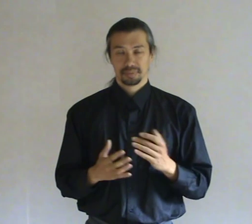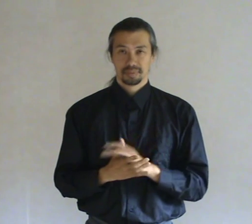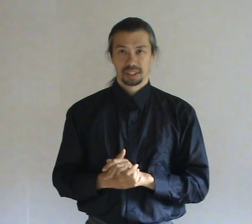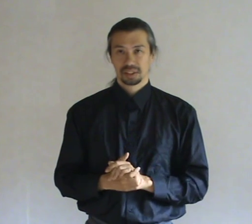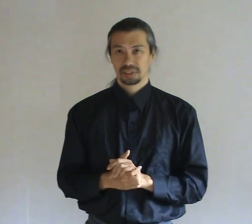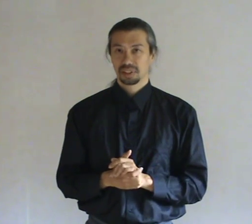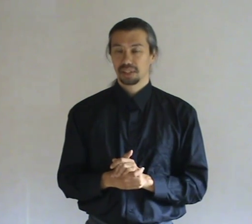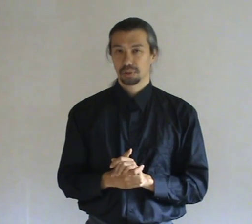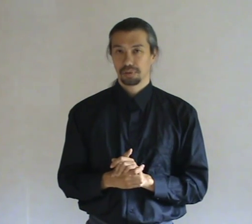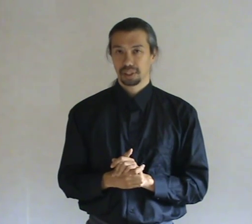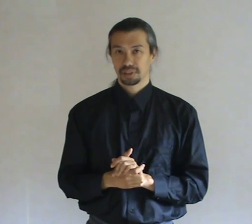It's just the nature of things.